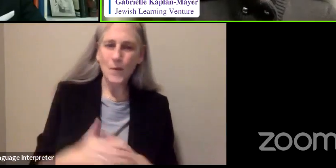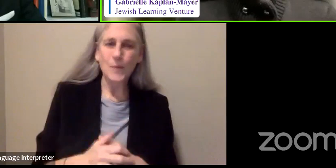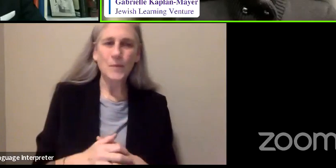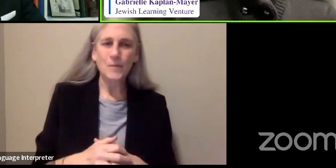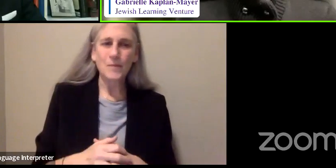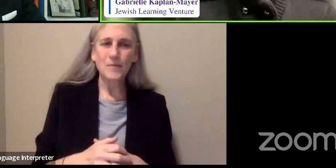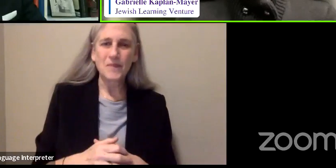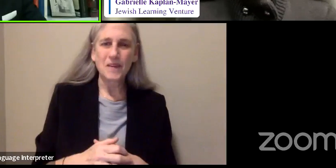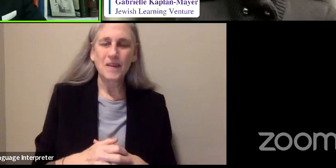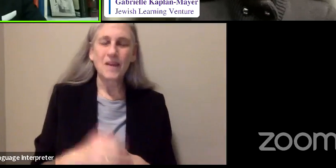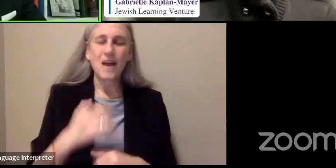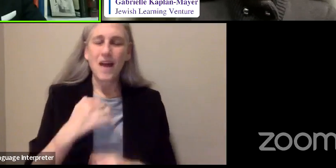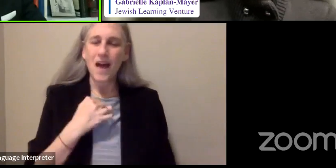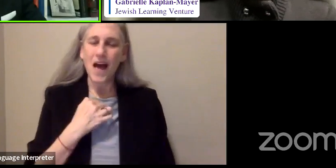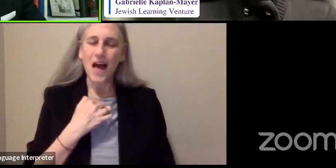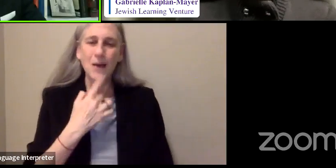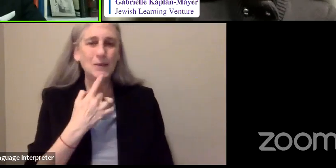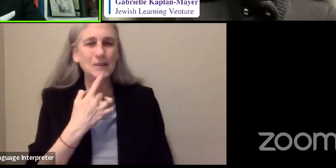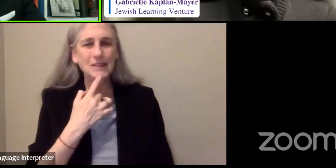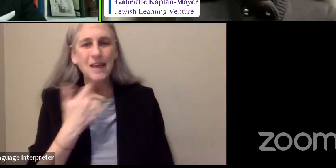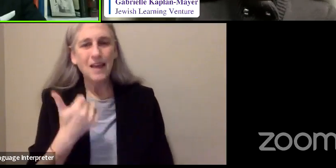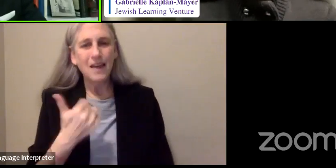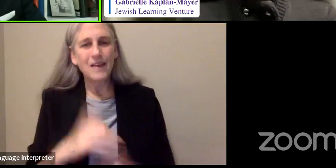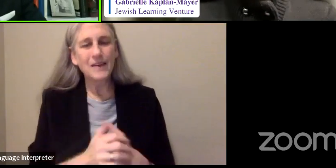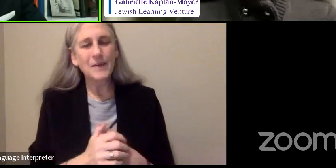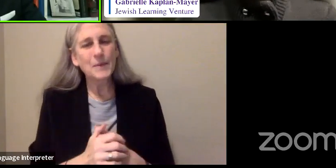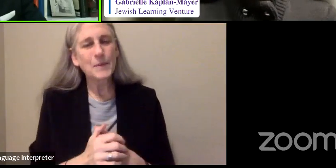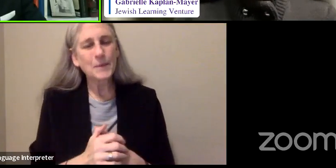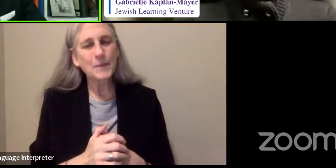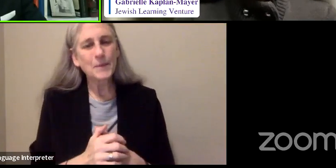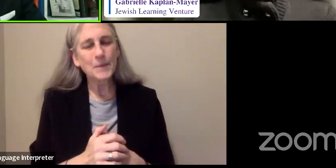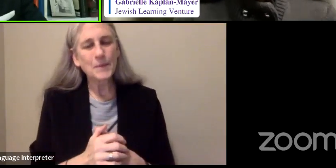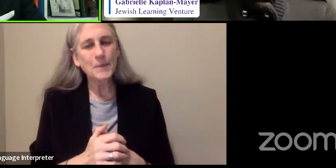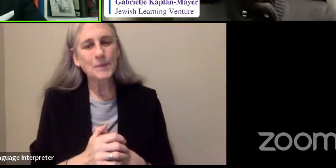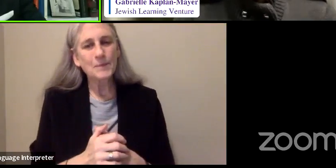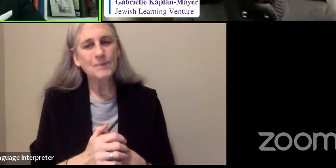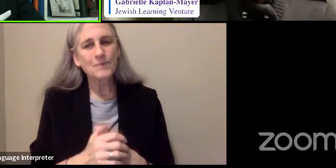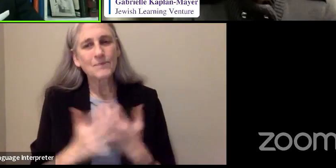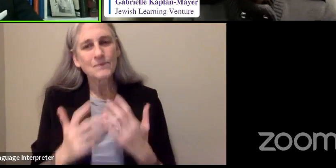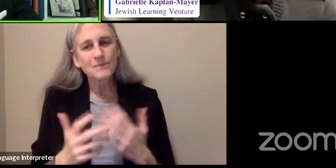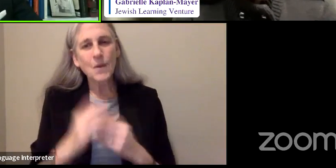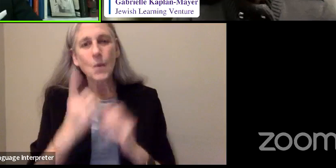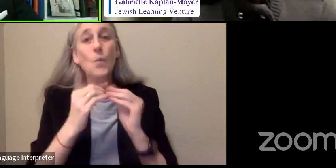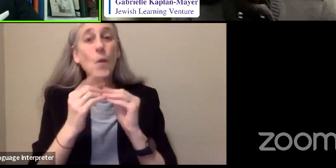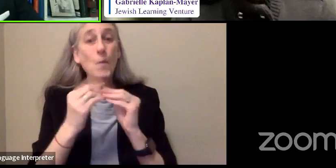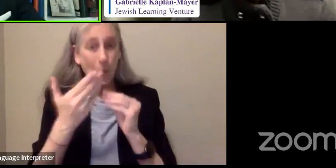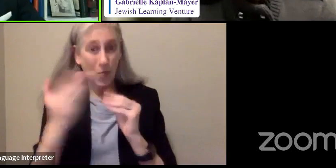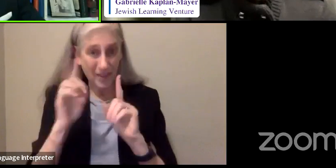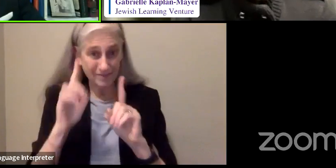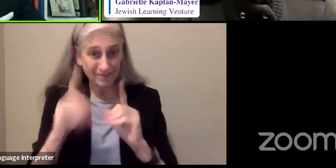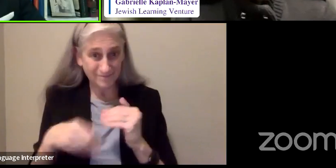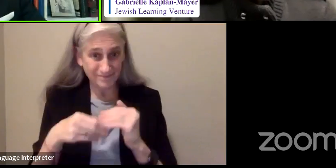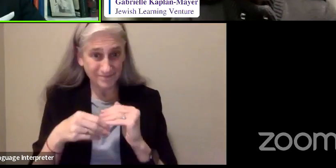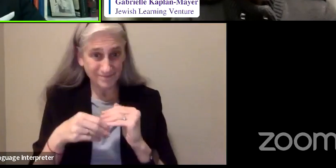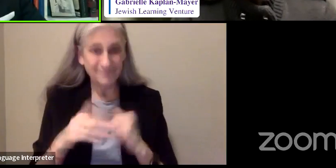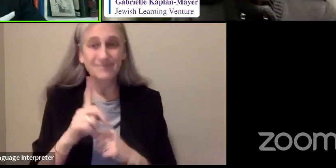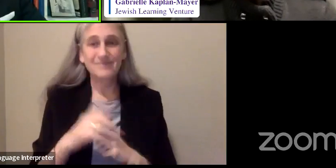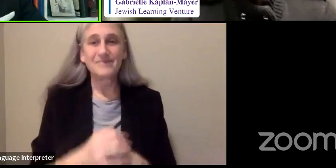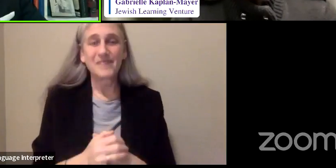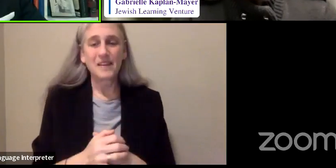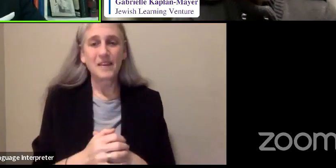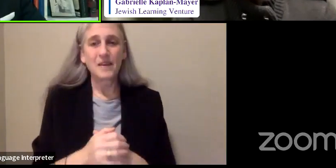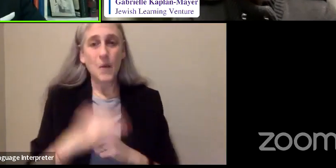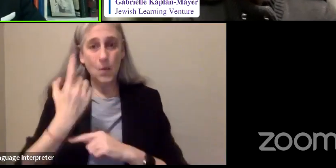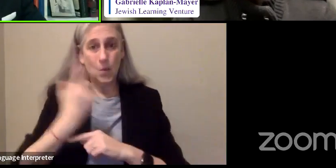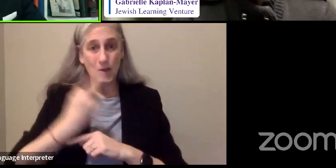I would say that's, well, oh, one other thing. One